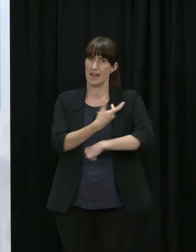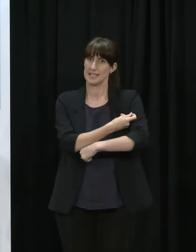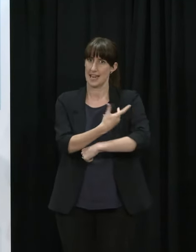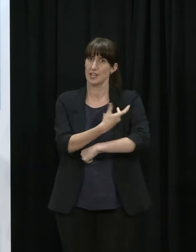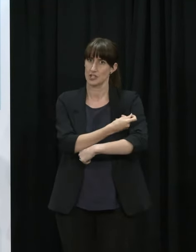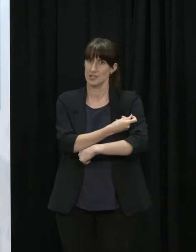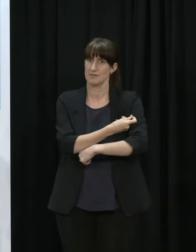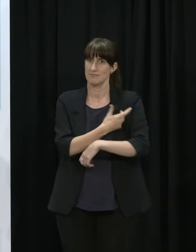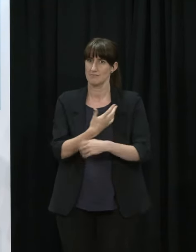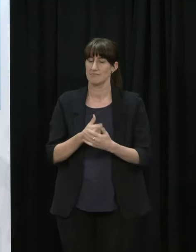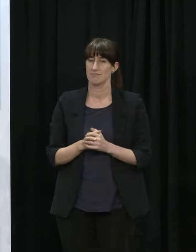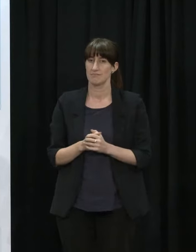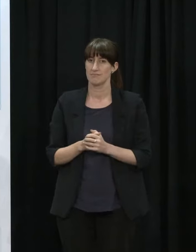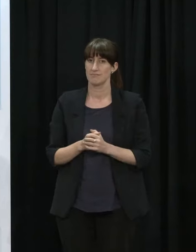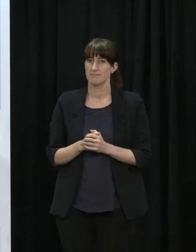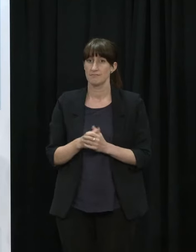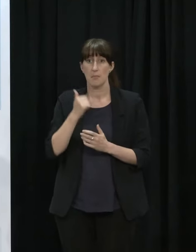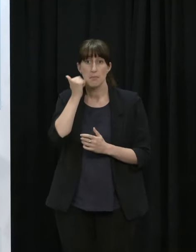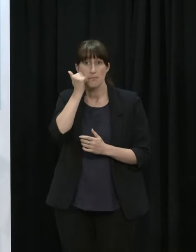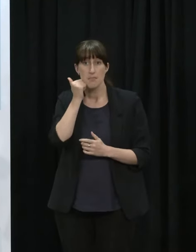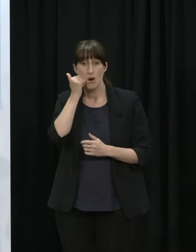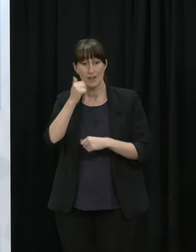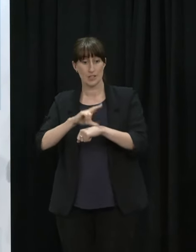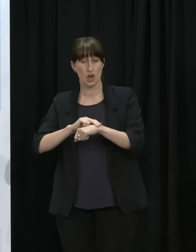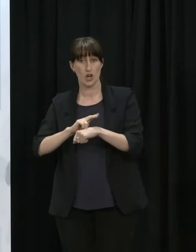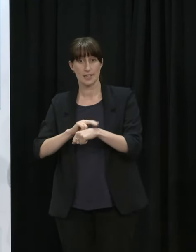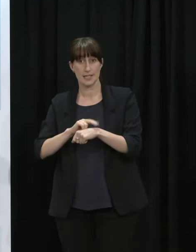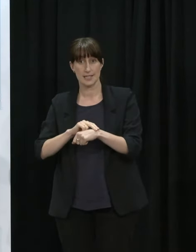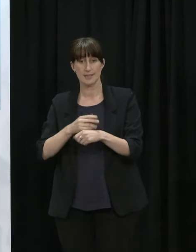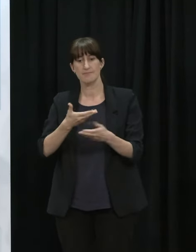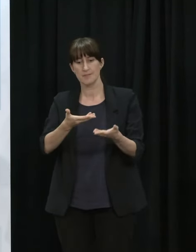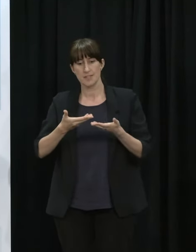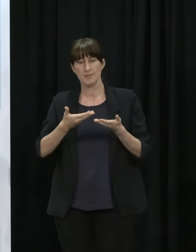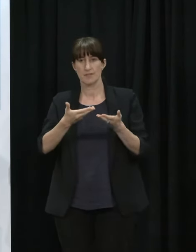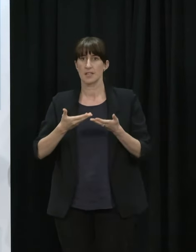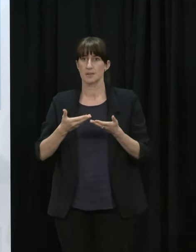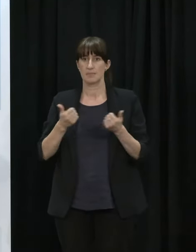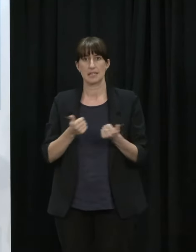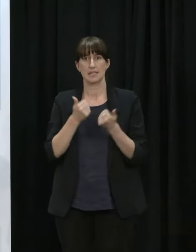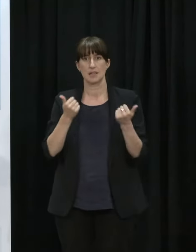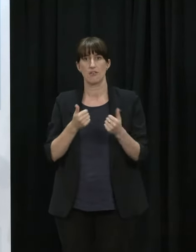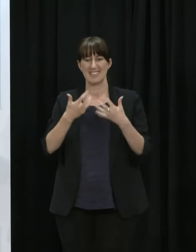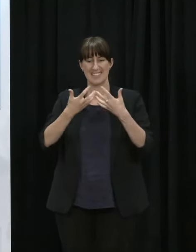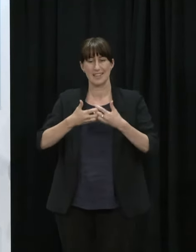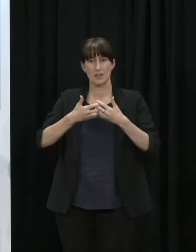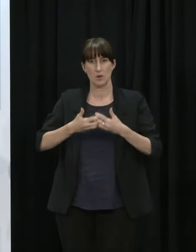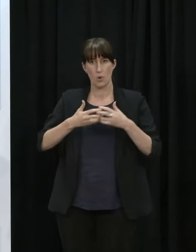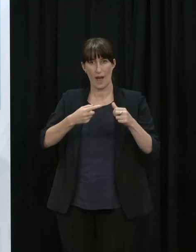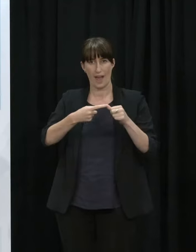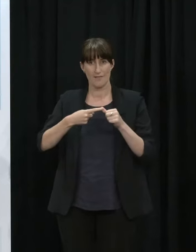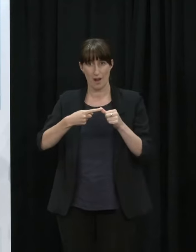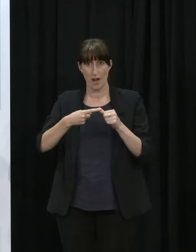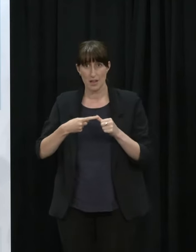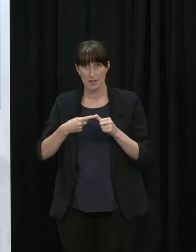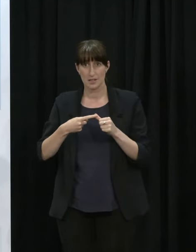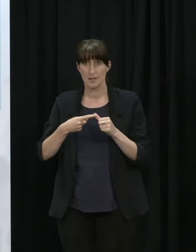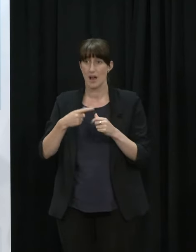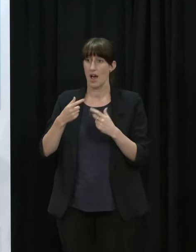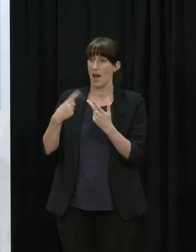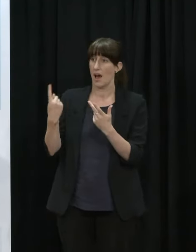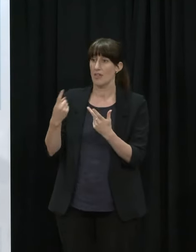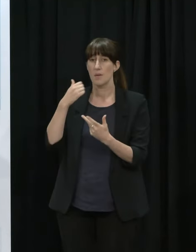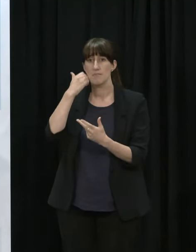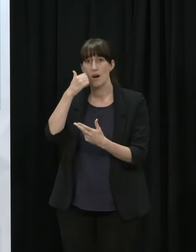Māori pediatricians have provided technical advice in the lead up to this decision along with other Māori health